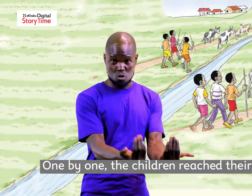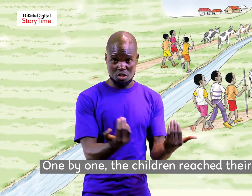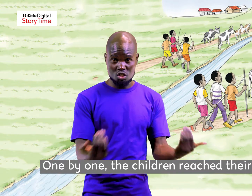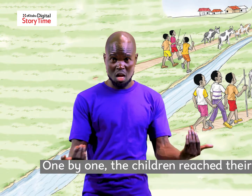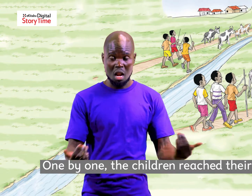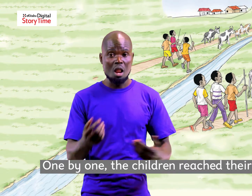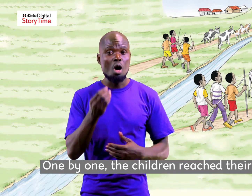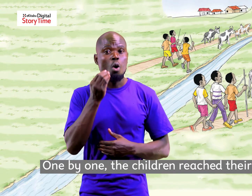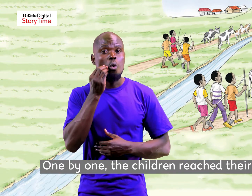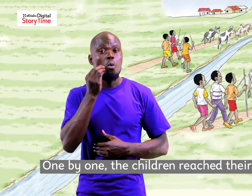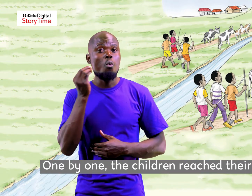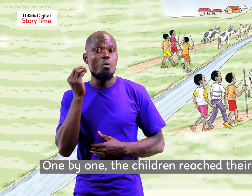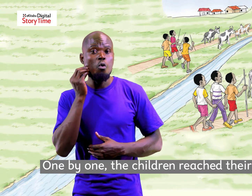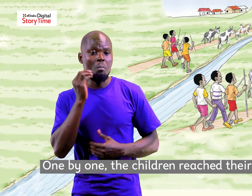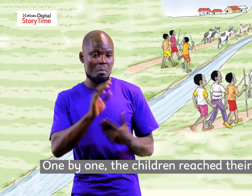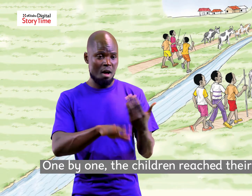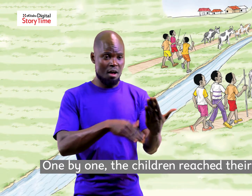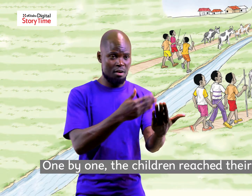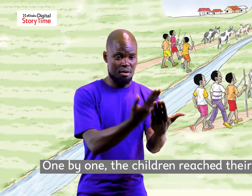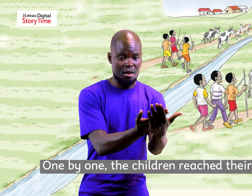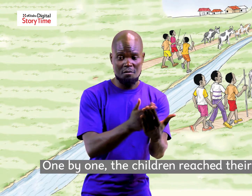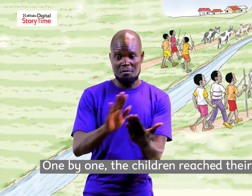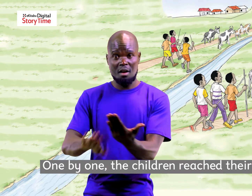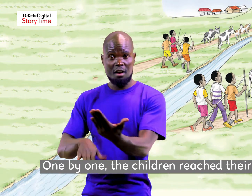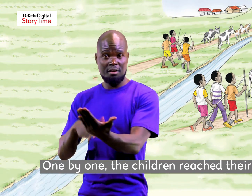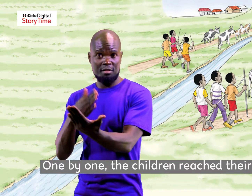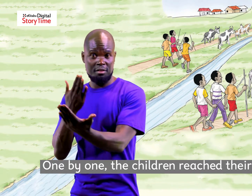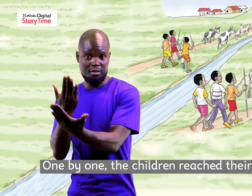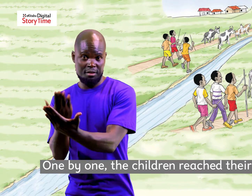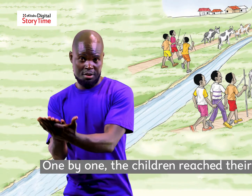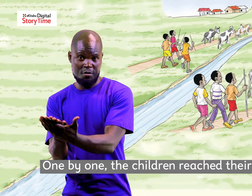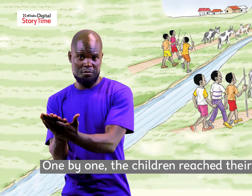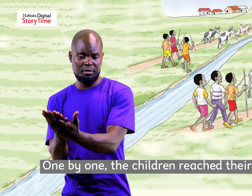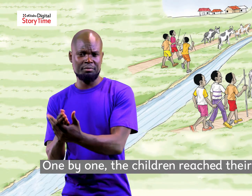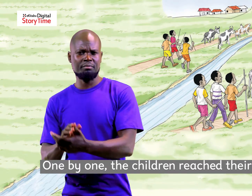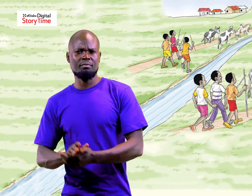one by one the children reached their homes